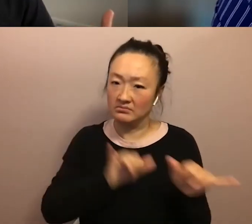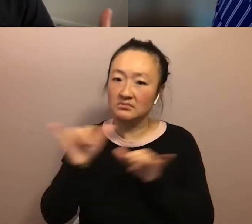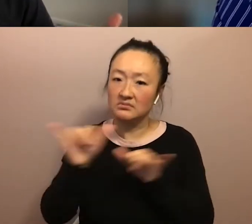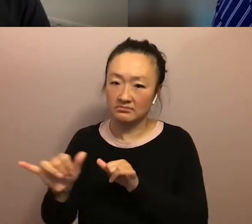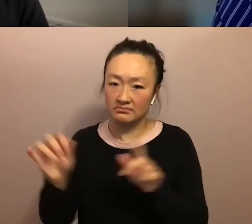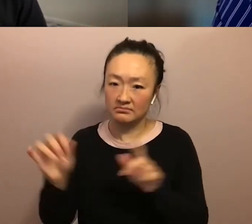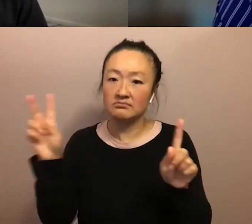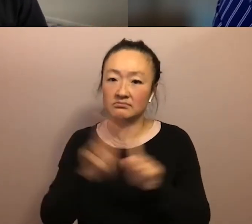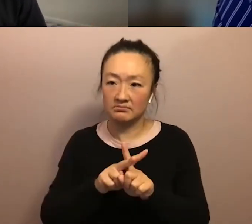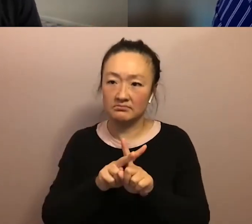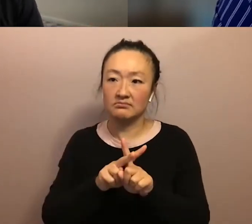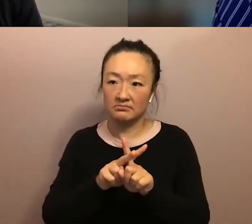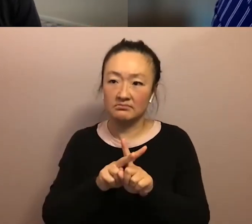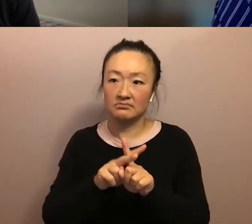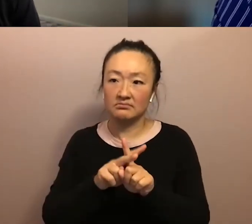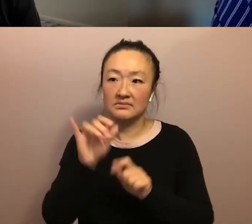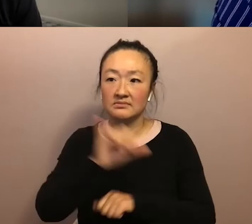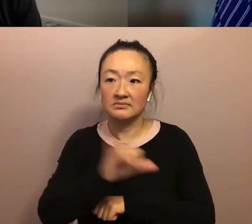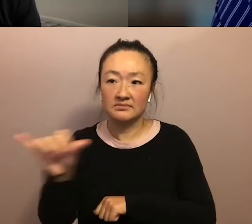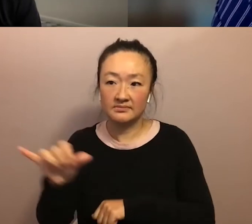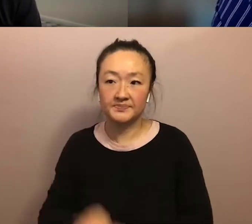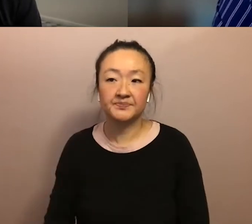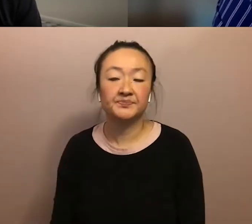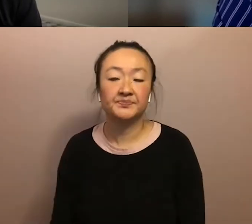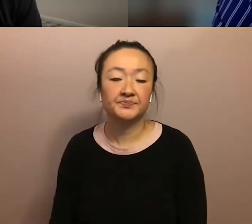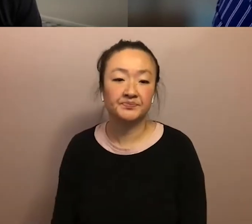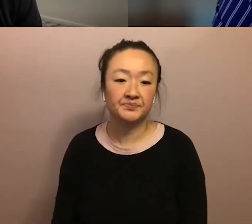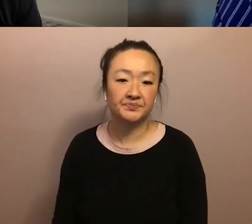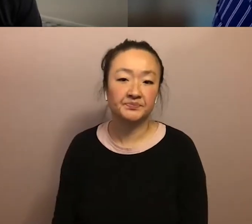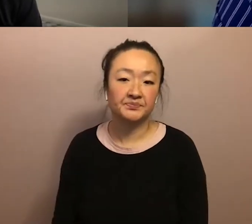intensity and the same kind of rigor. Um,